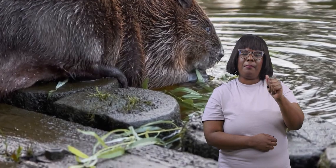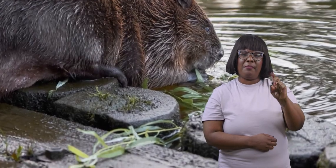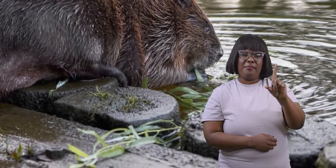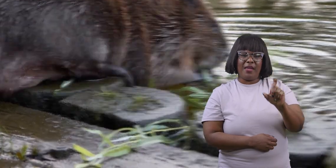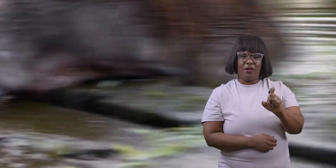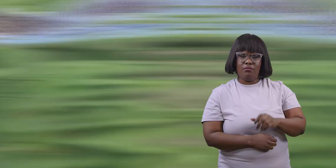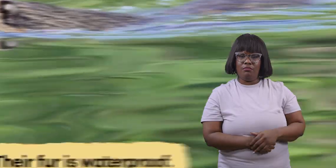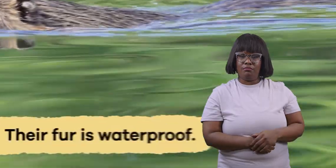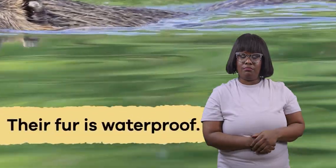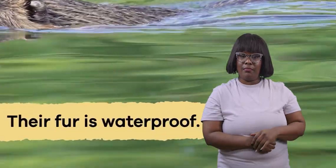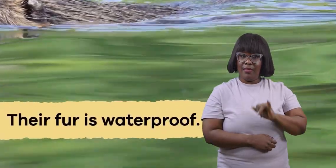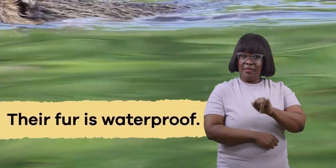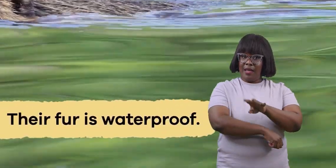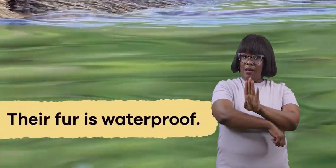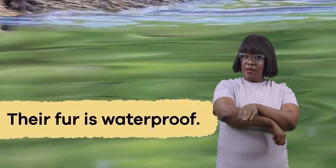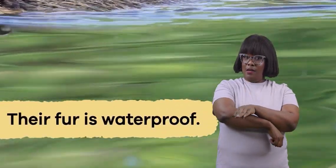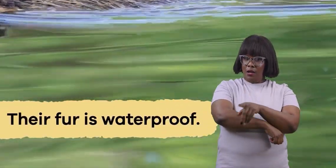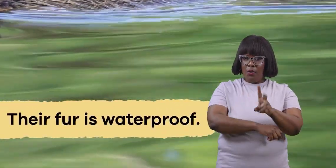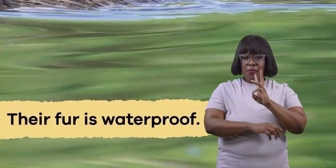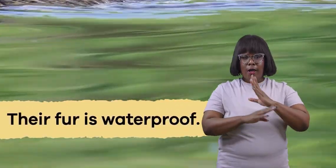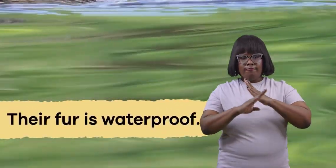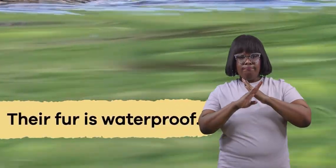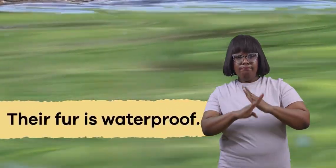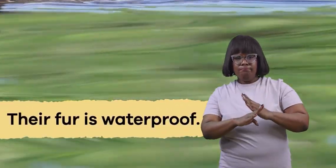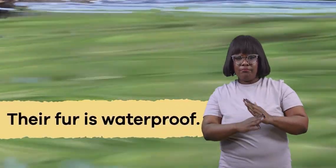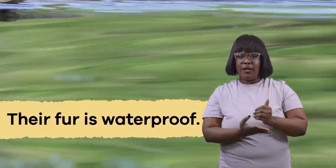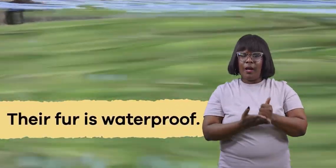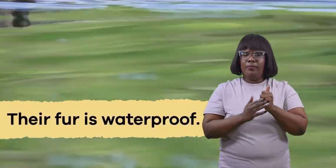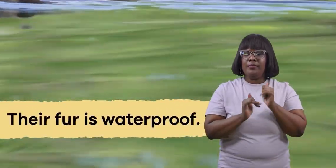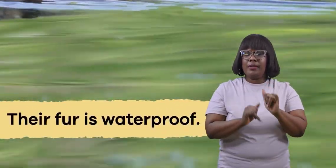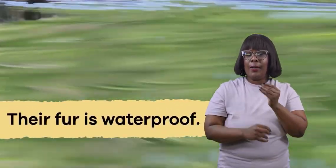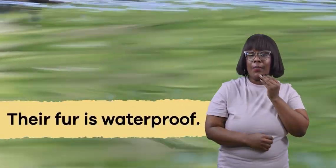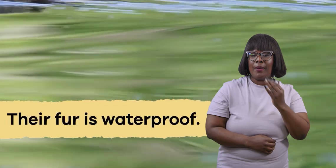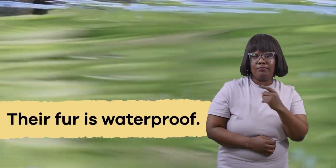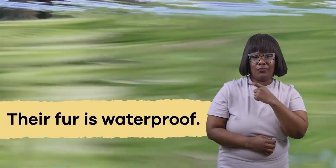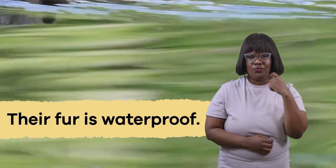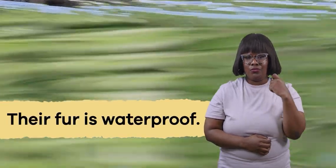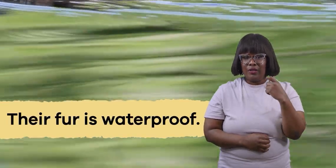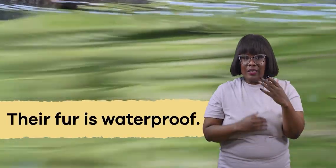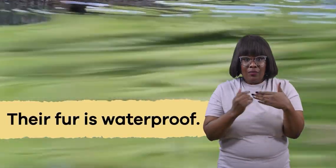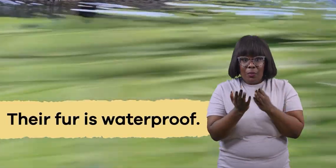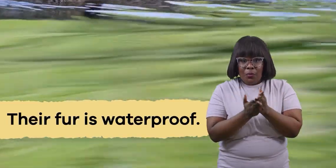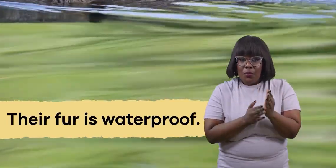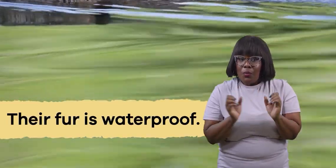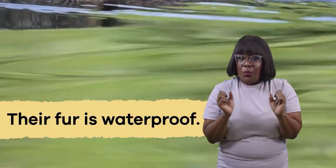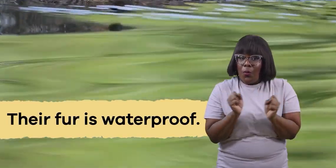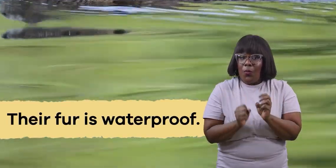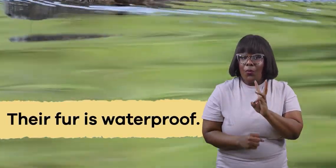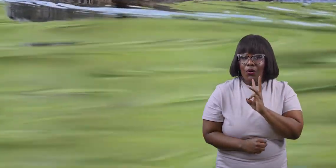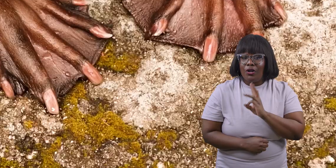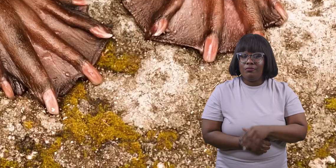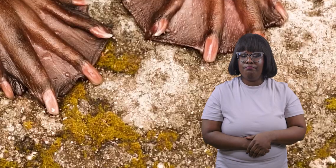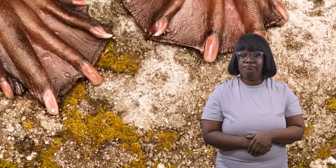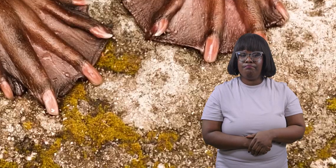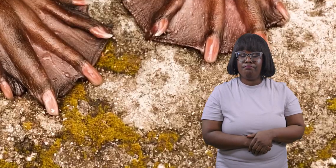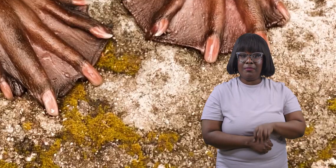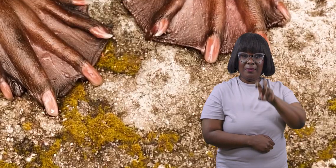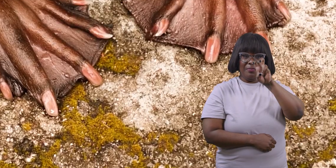their fur is waterproof keeping them warm and dry even in cold water beavers also have